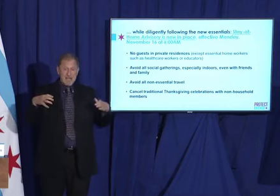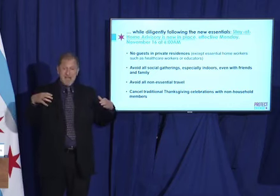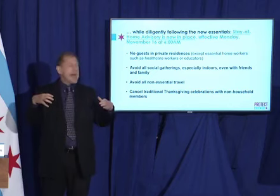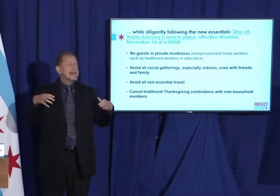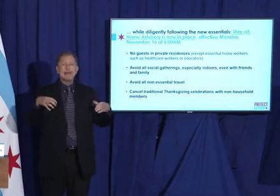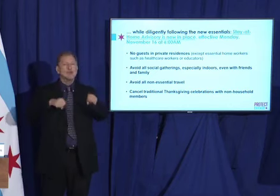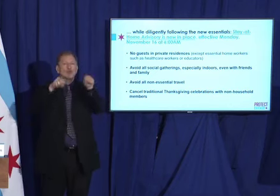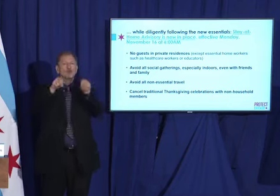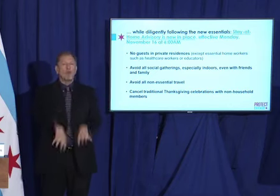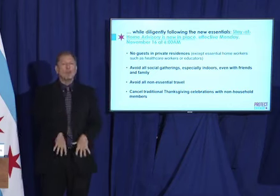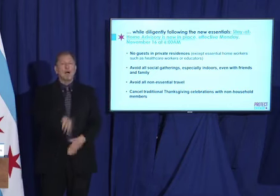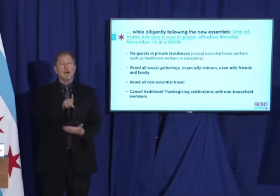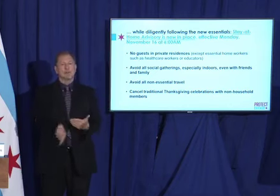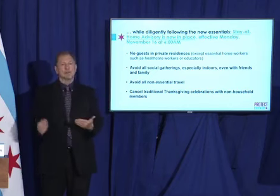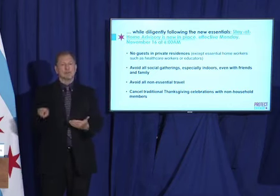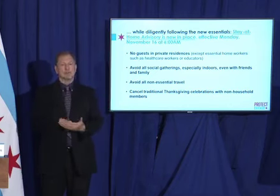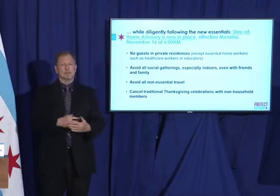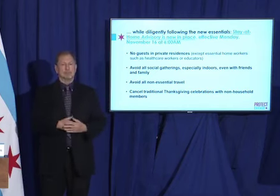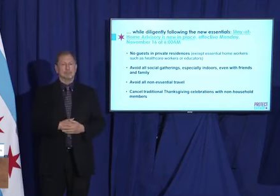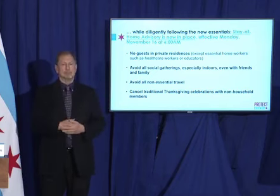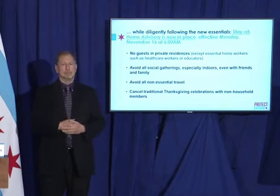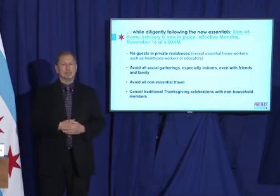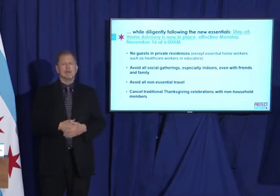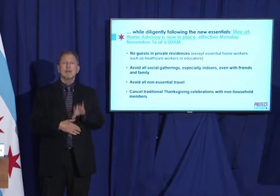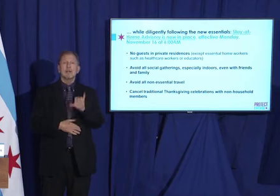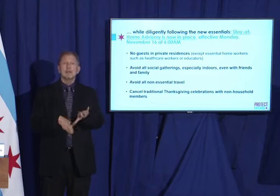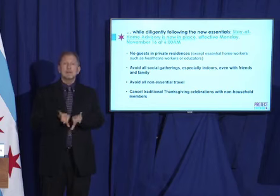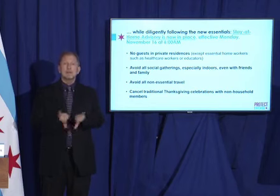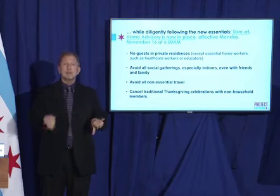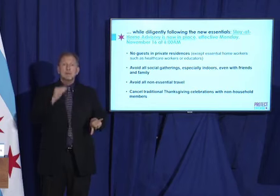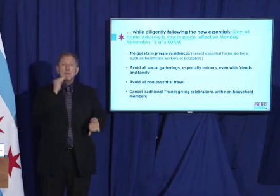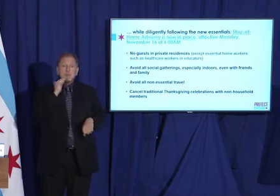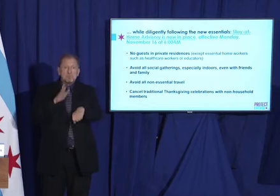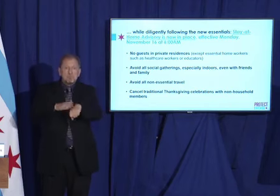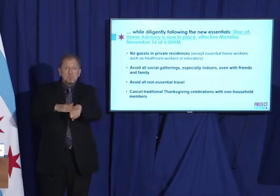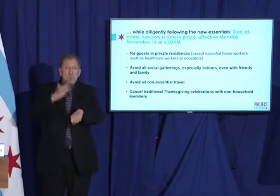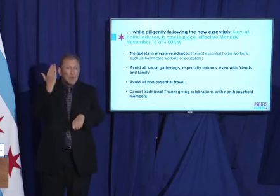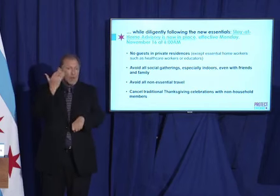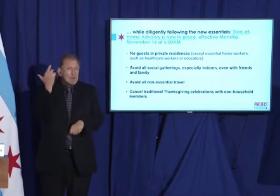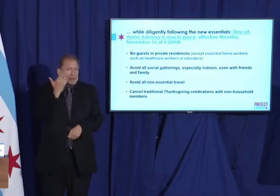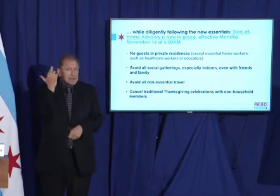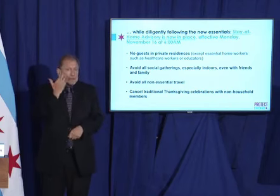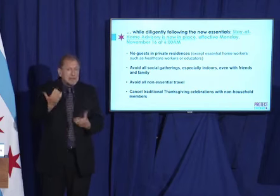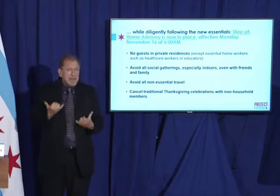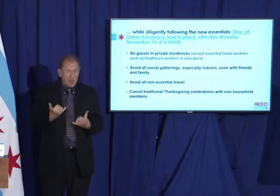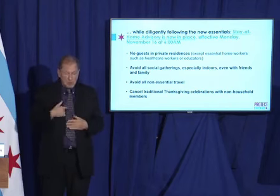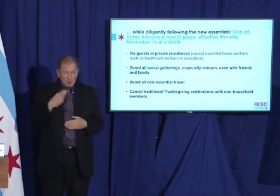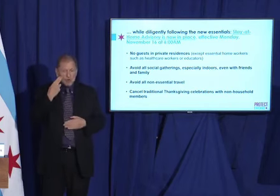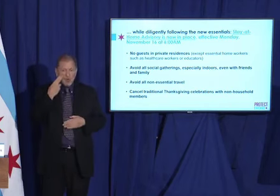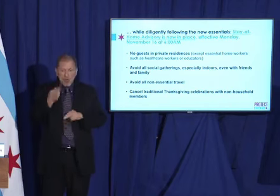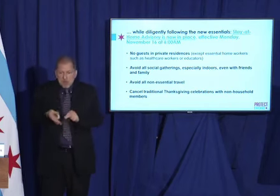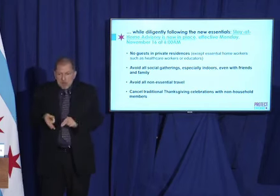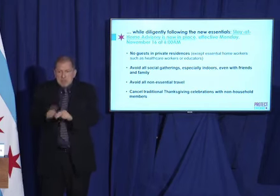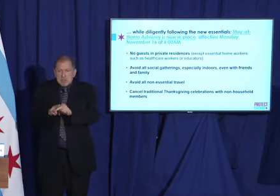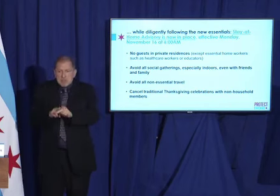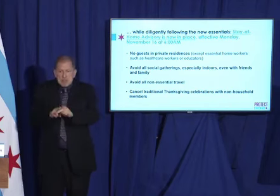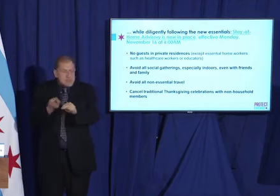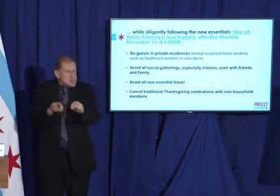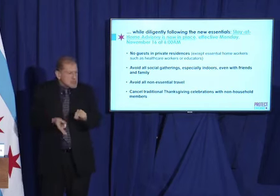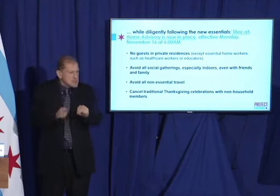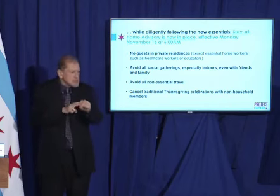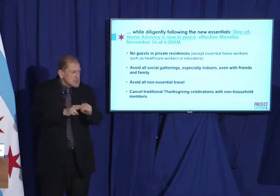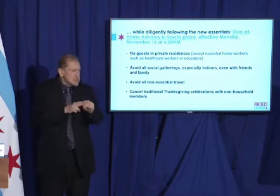Here's why this stay-at-home advisory is needed now. The increases we're seeing are happening literally across